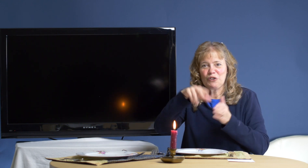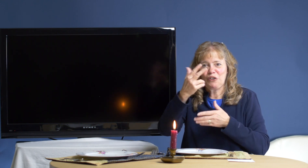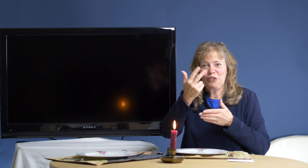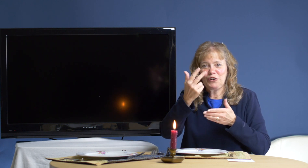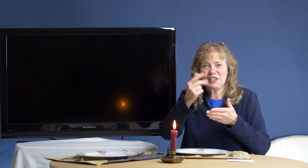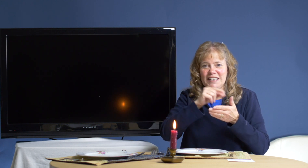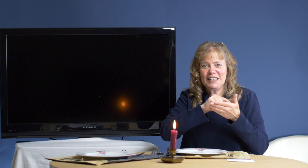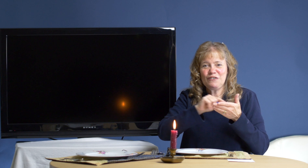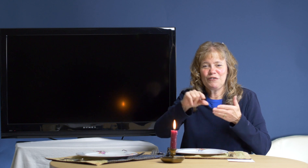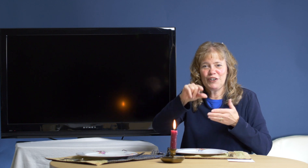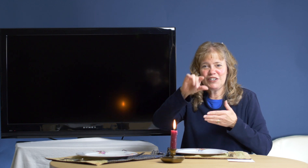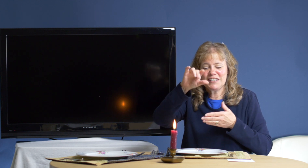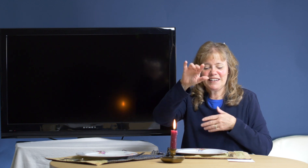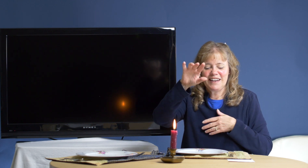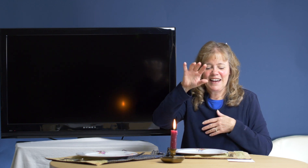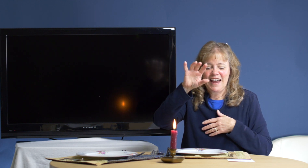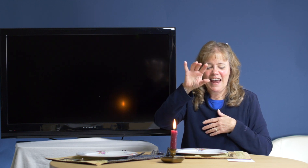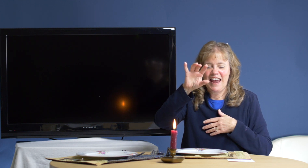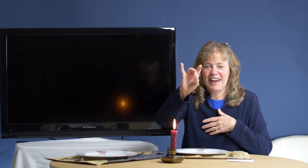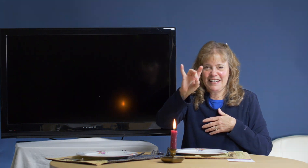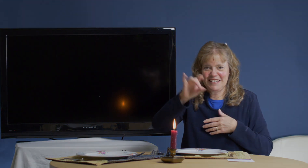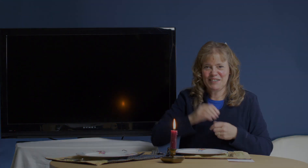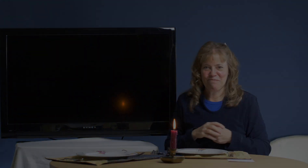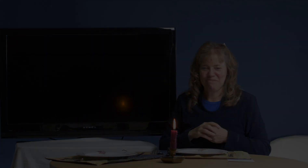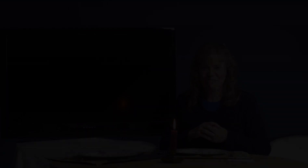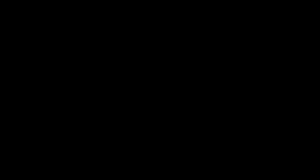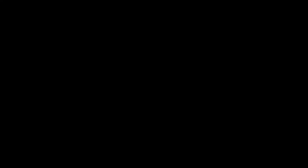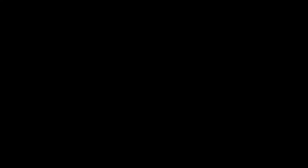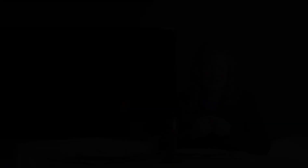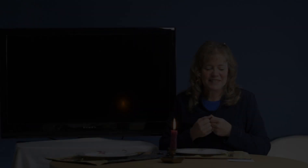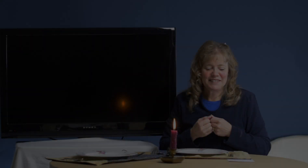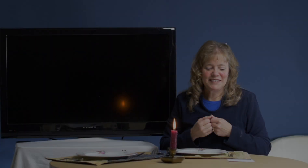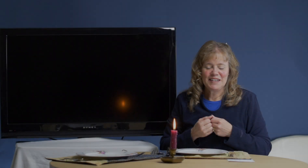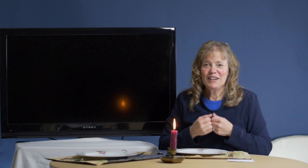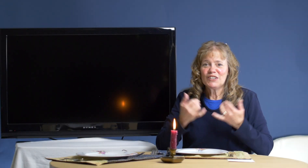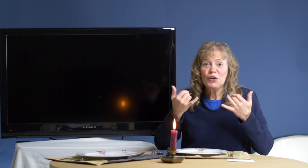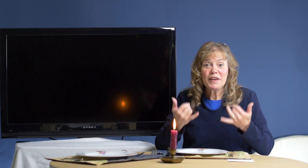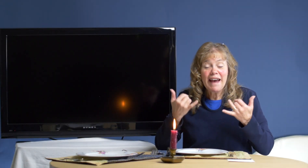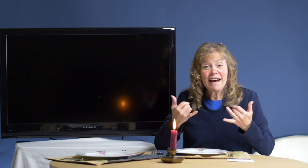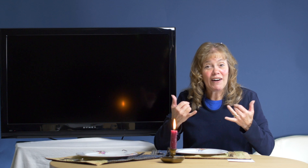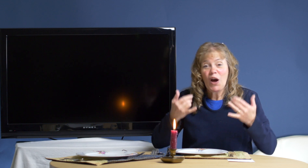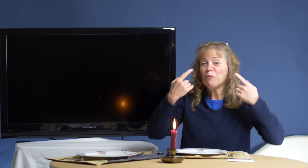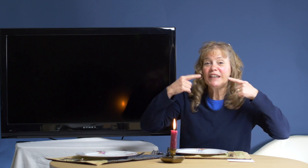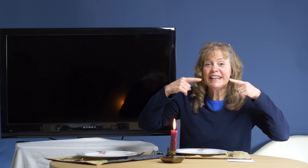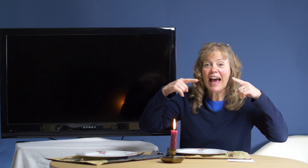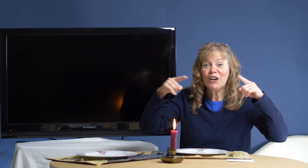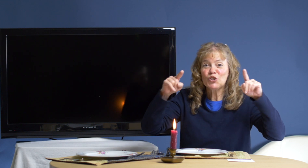13 verse 8. So now, I'm going to announce